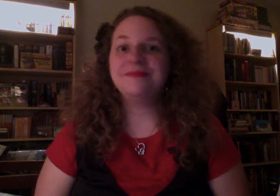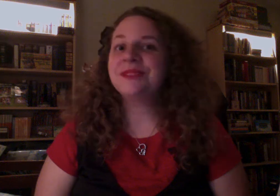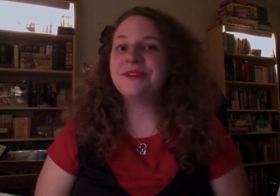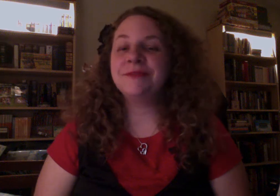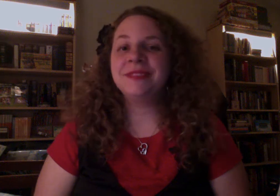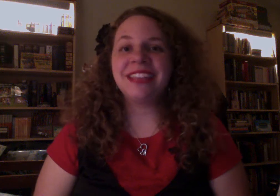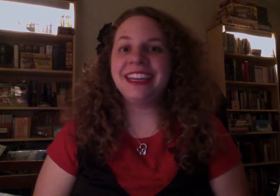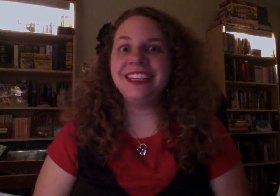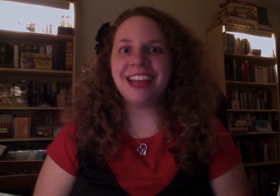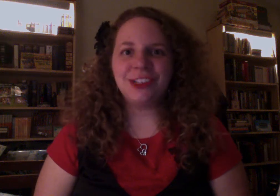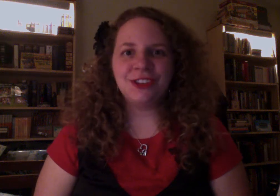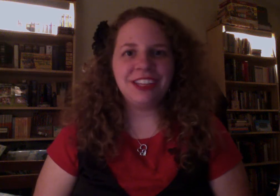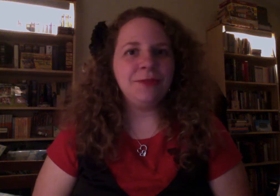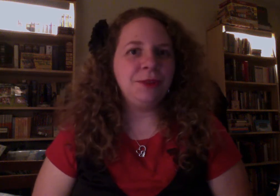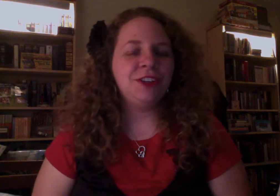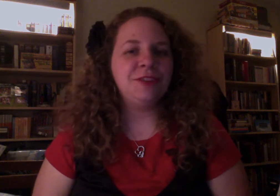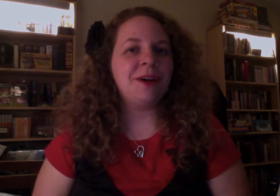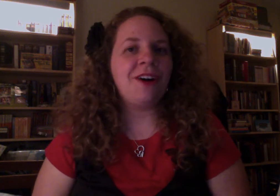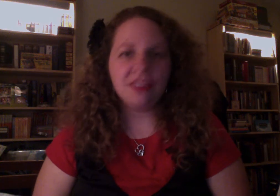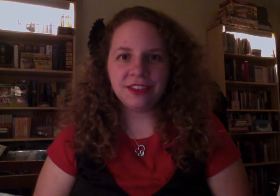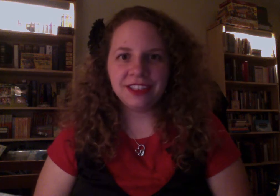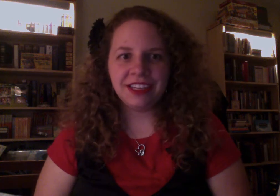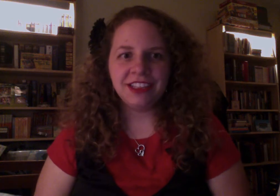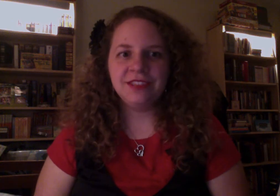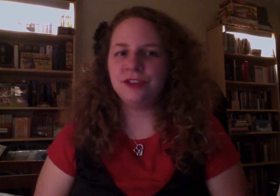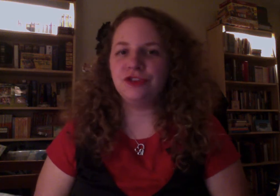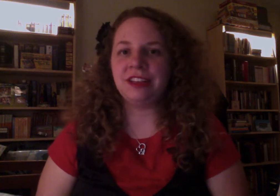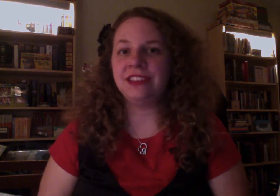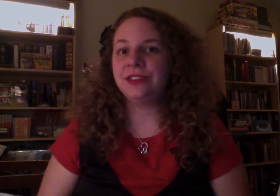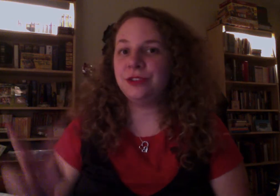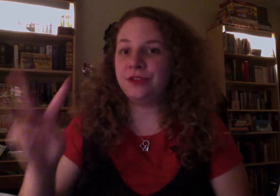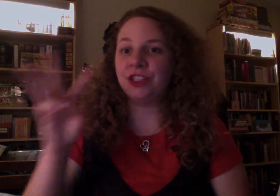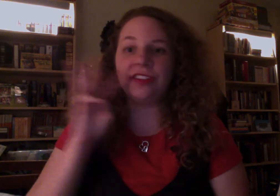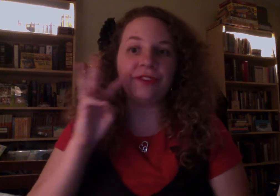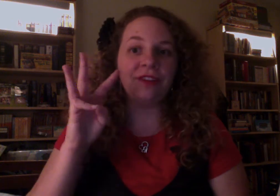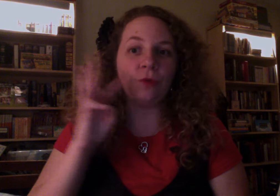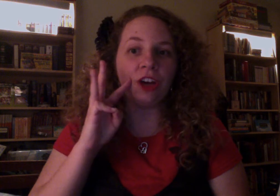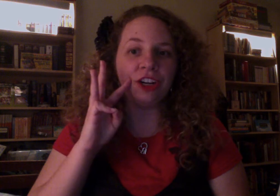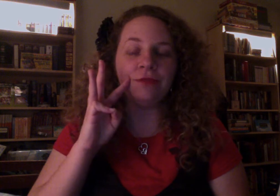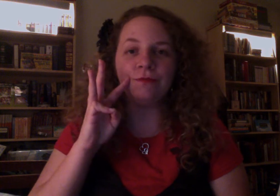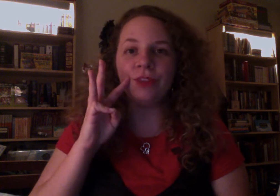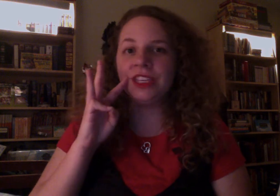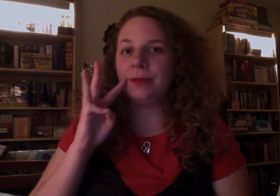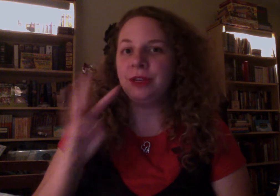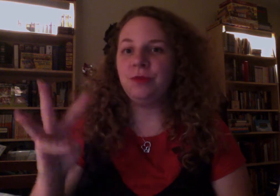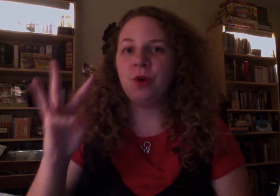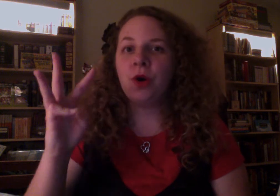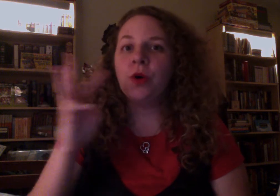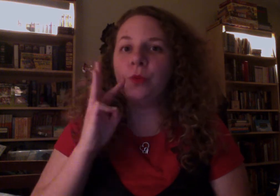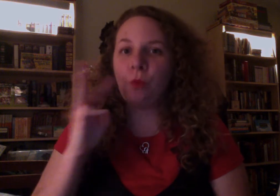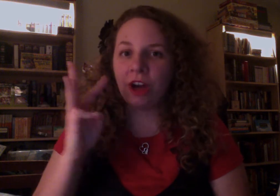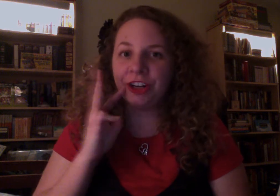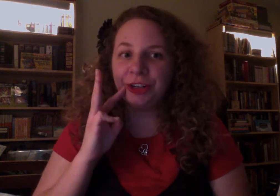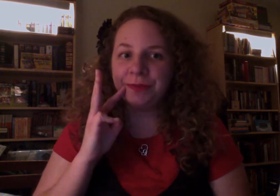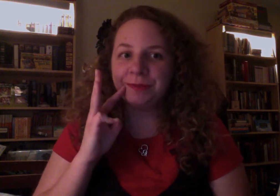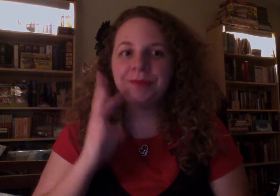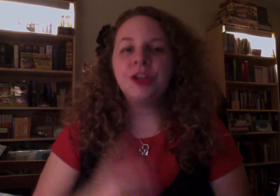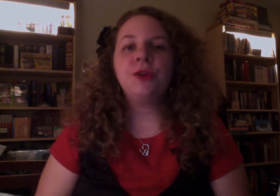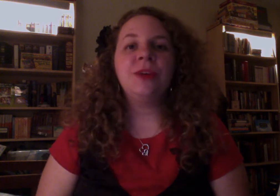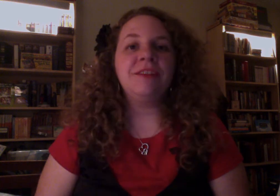From signing naturally, we'll learn about all of the signs for drinks. So first off, we have water with a W. Water. We have